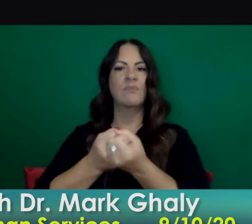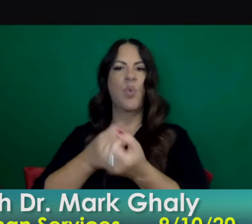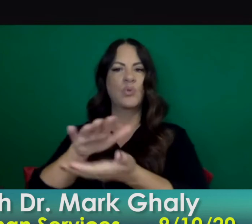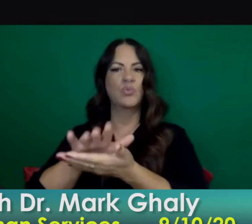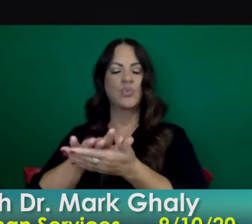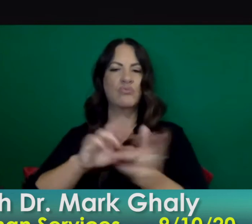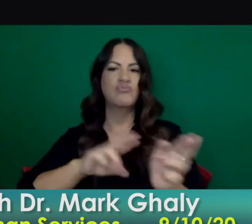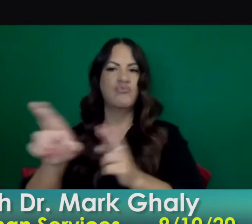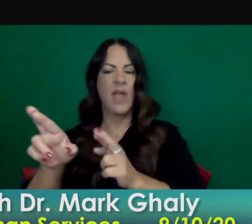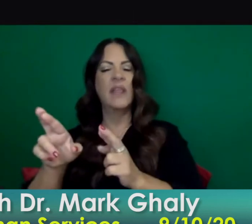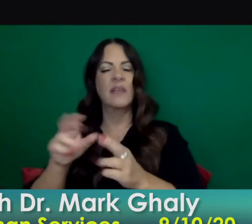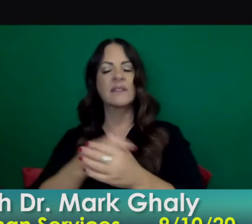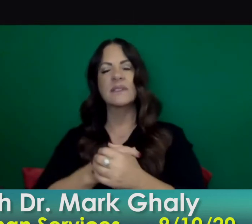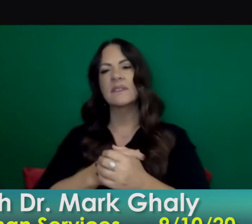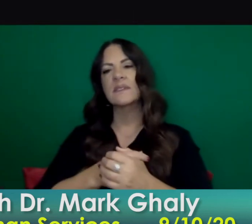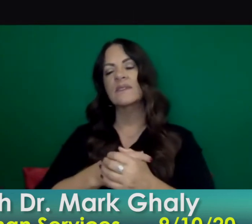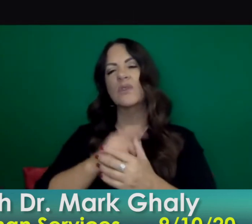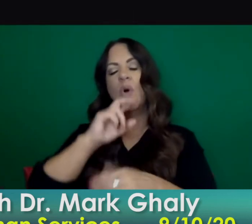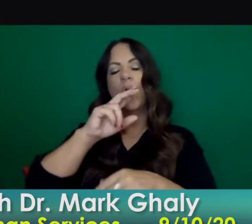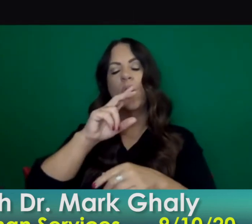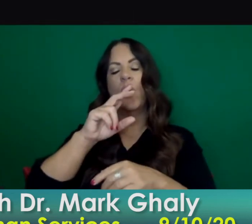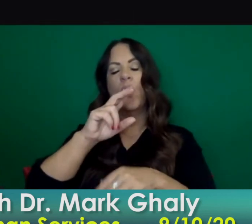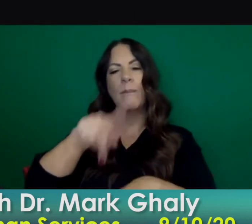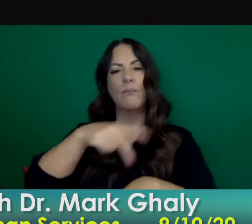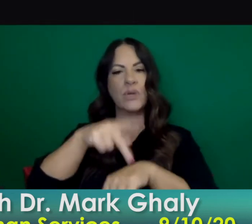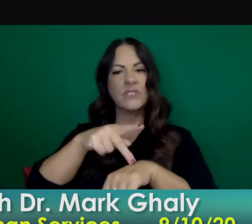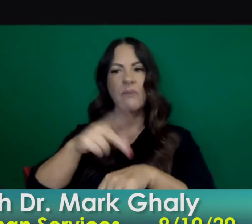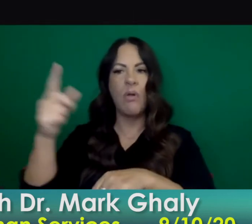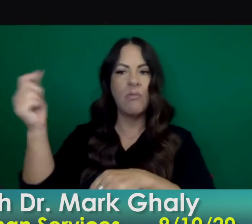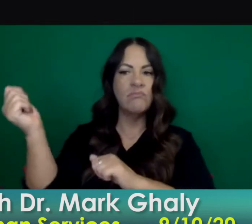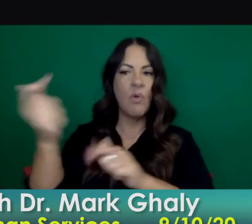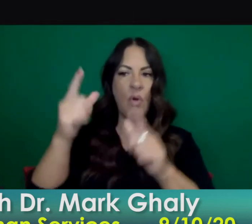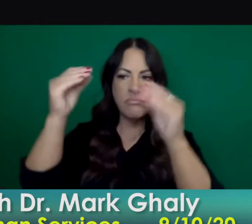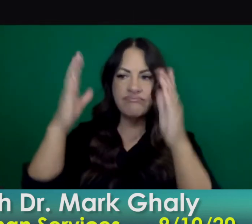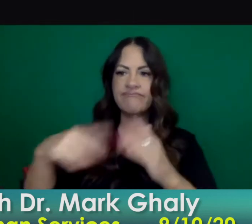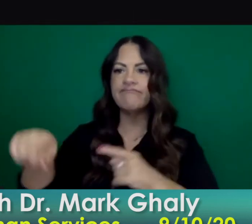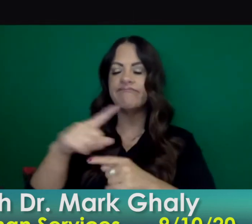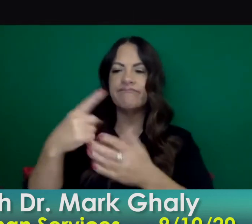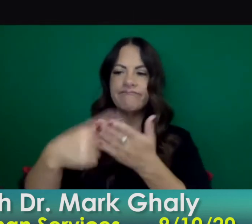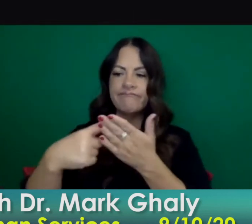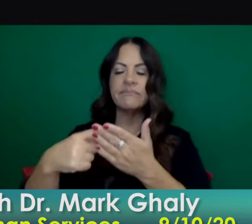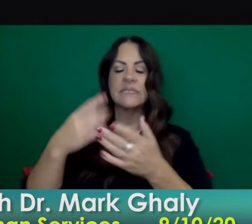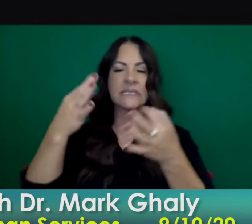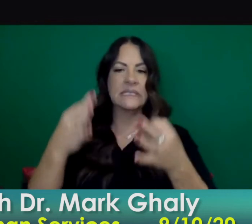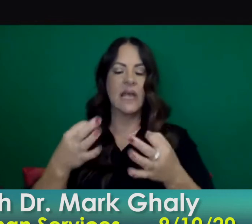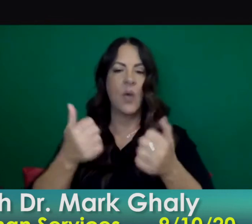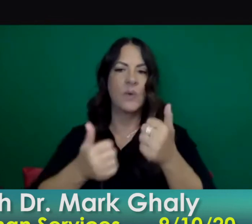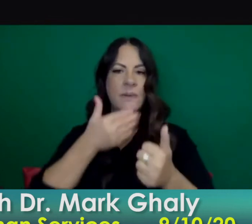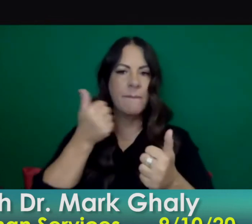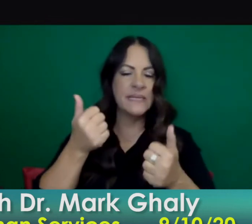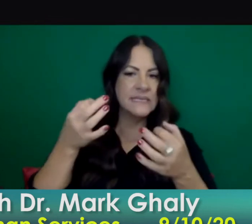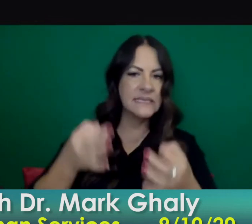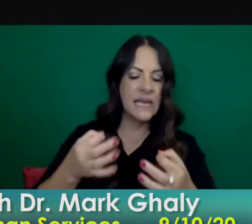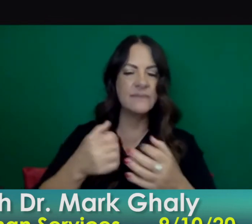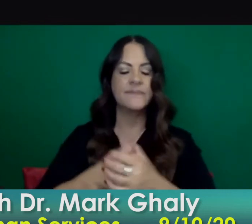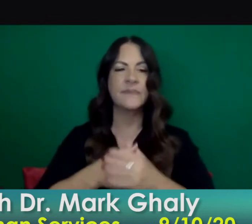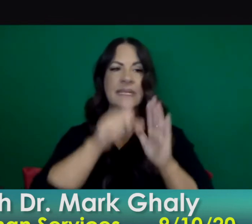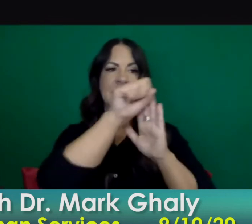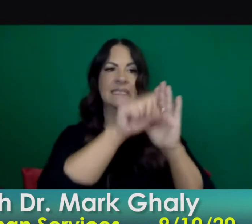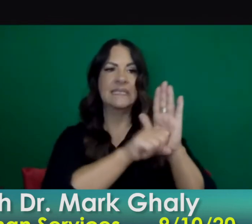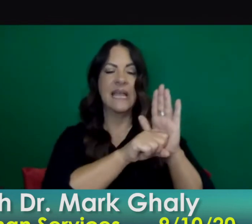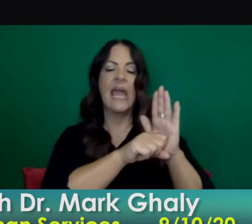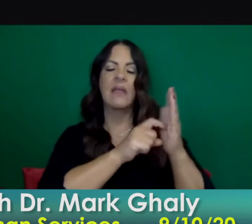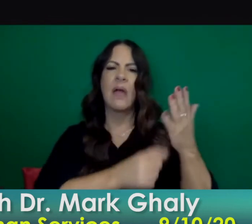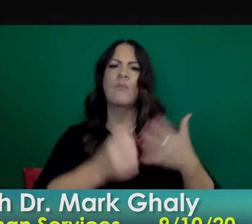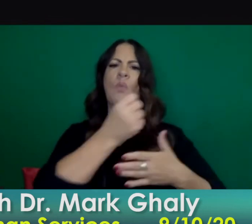coming together to make these decisions they have all they can to make the best decision they can the state prioritizes getting